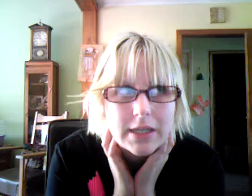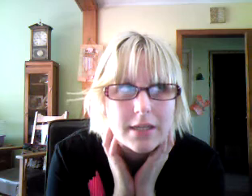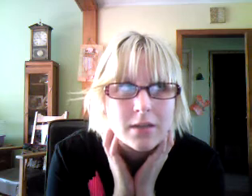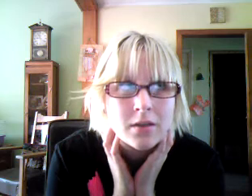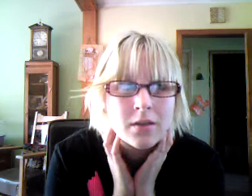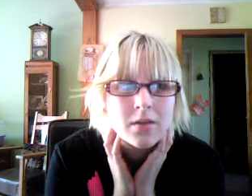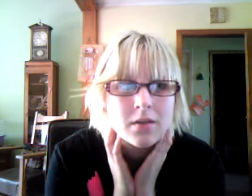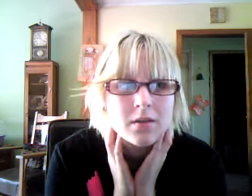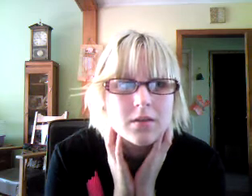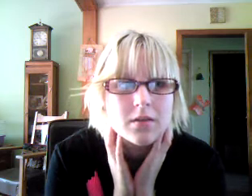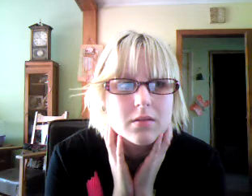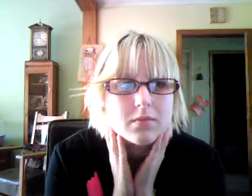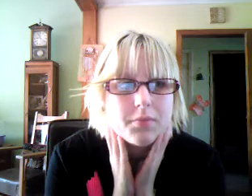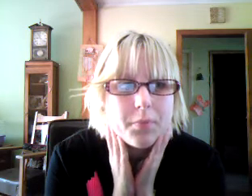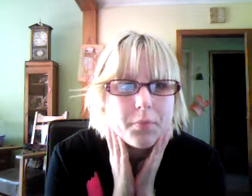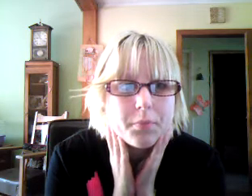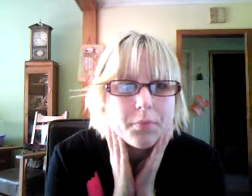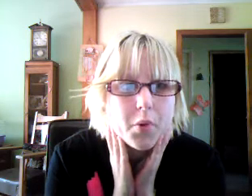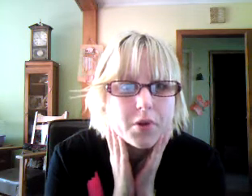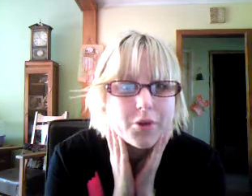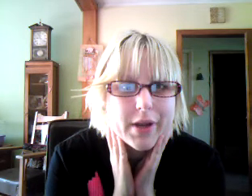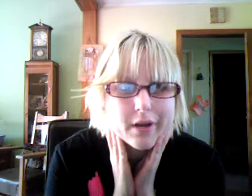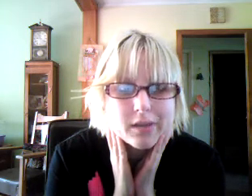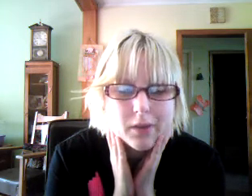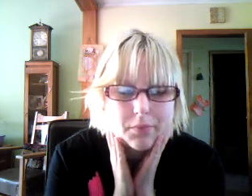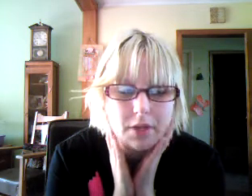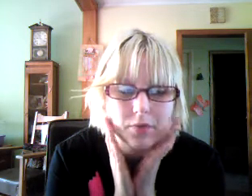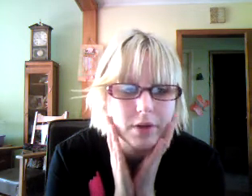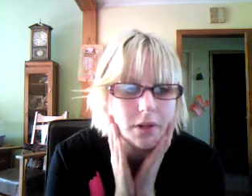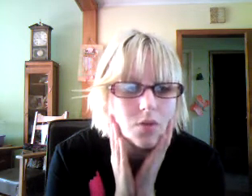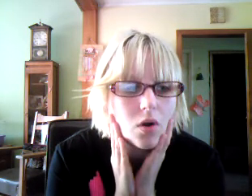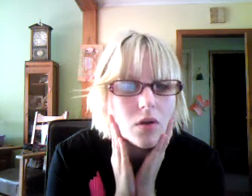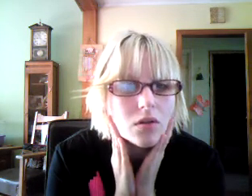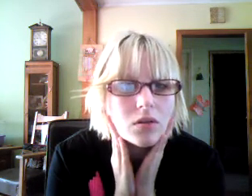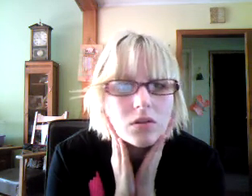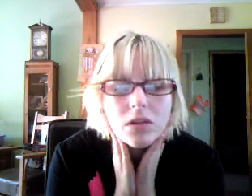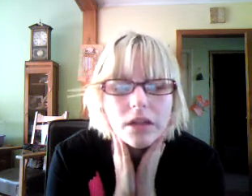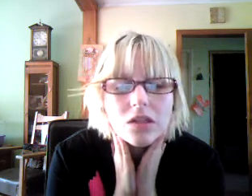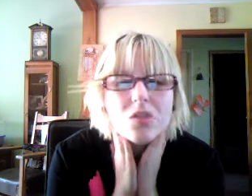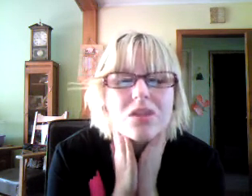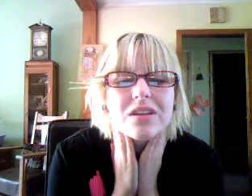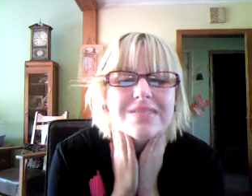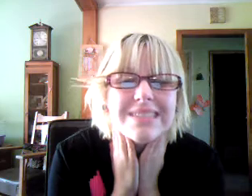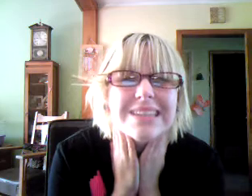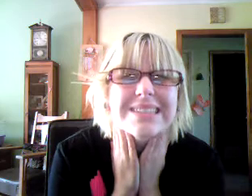portrayed as something really wrong. Like, the only, like,